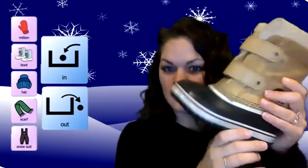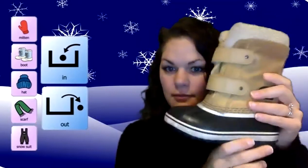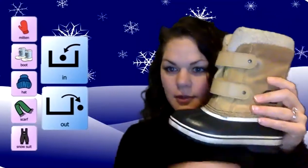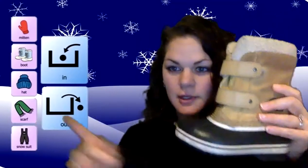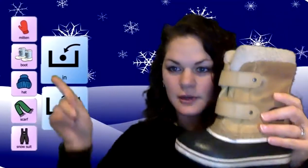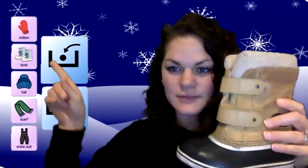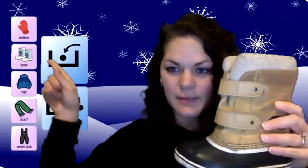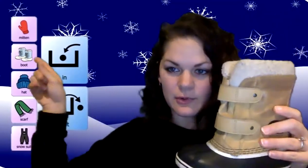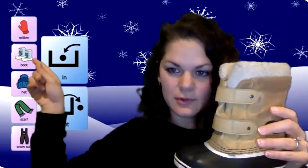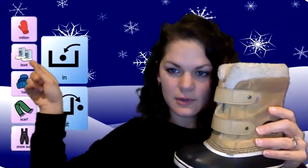Here's my boot.